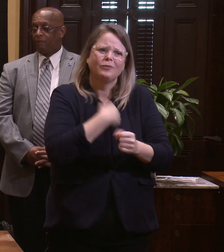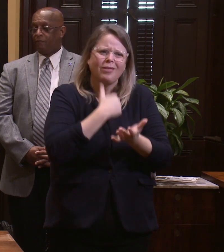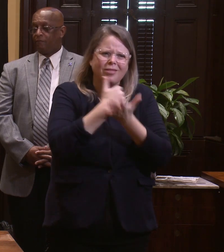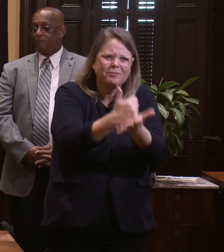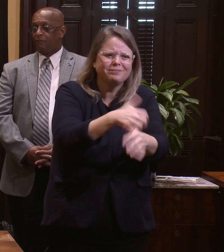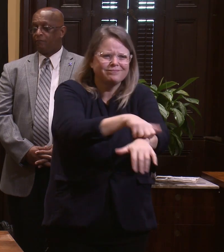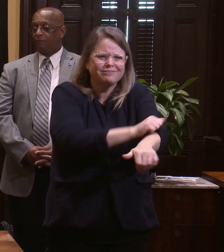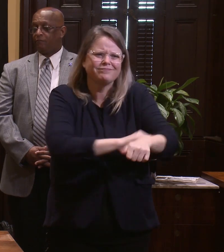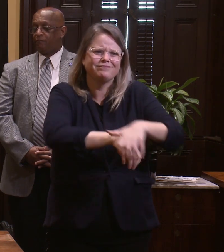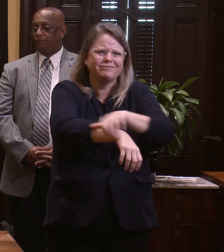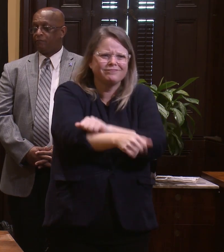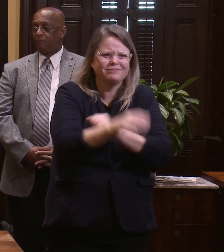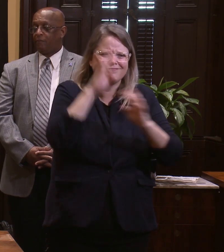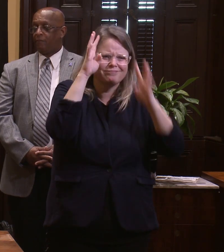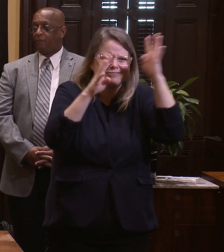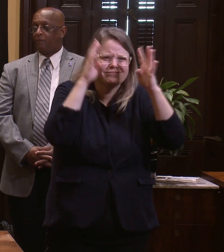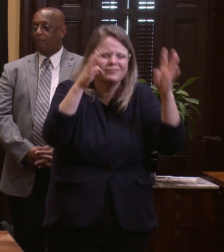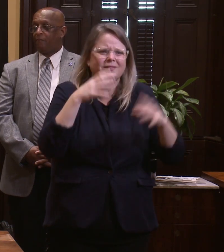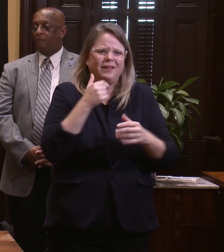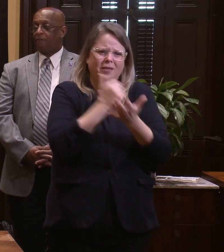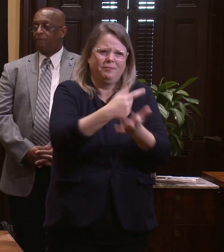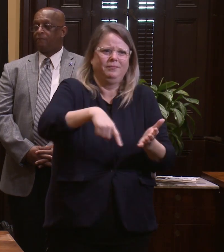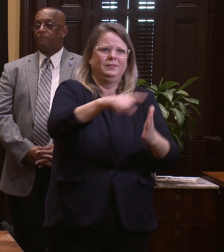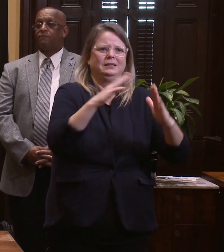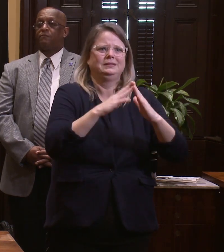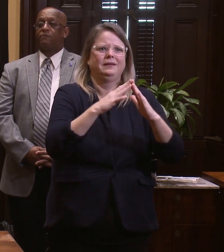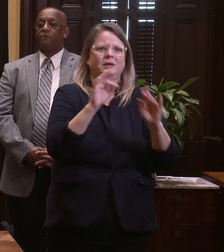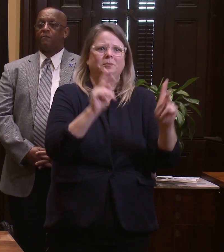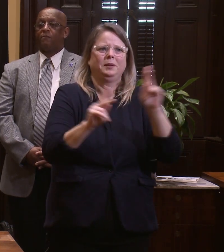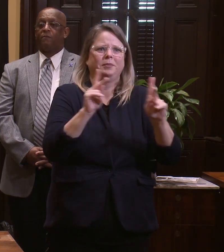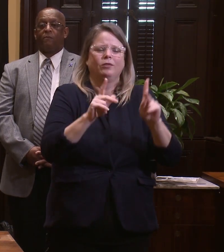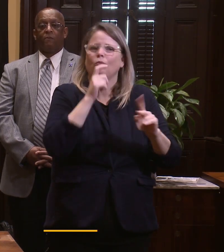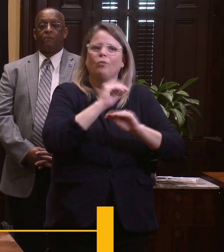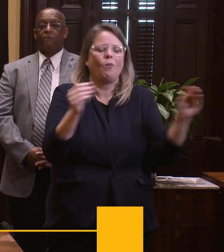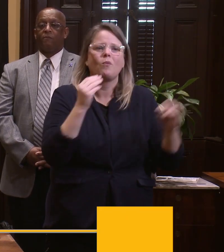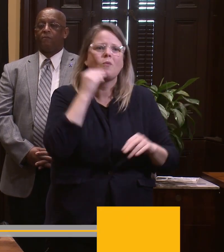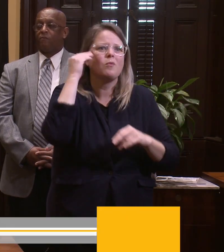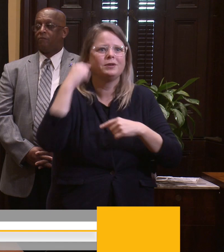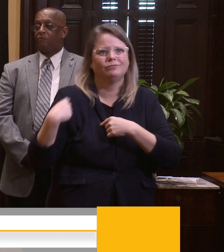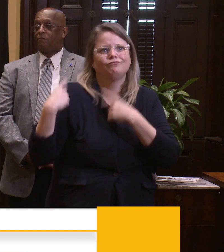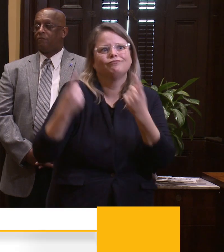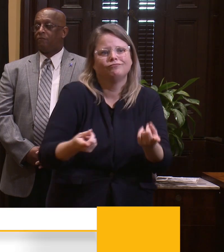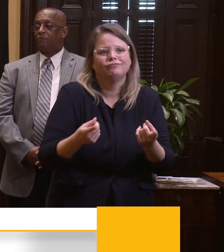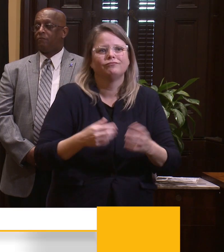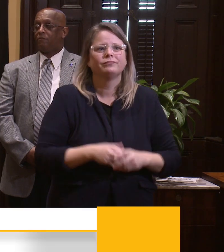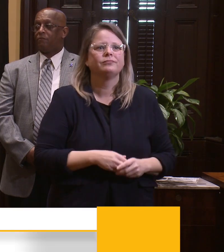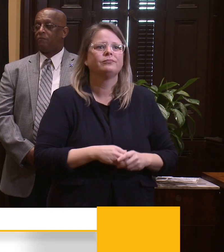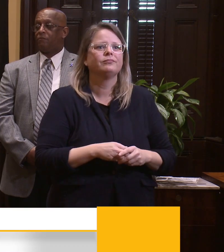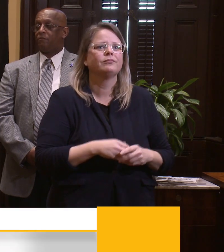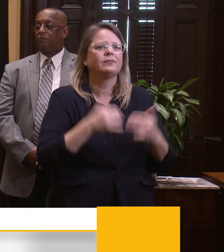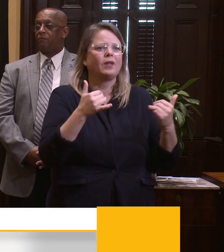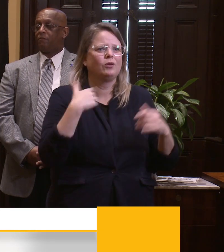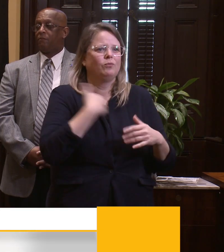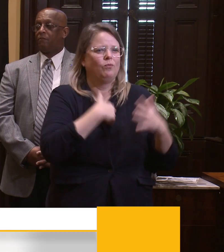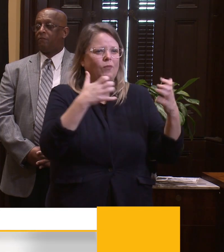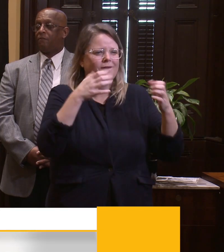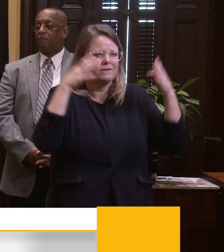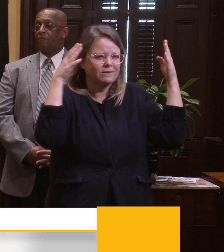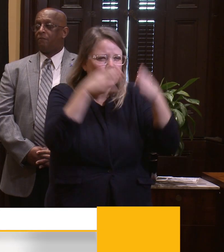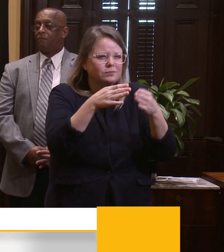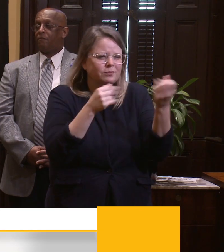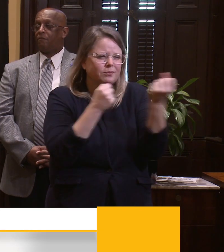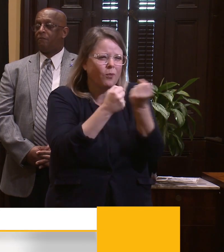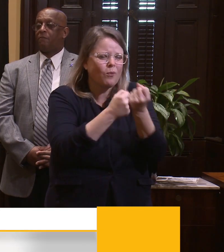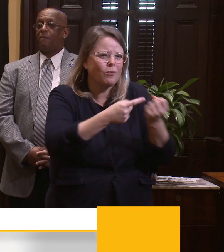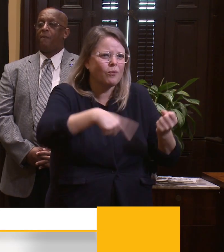going into encampments and engaging with individuals, but rather supporting them and ensuring that they have access to the vital